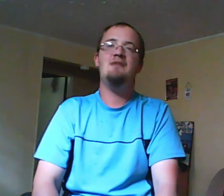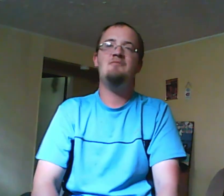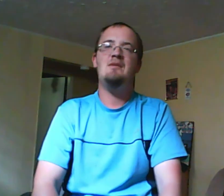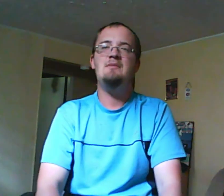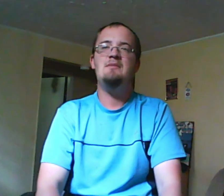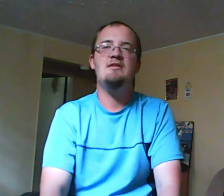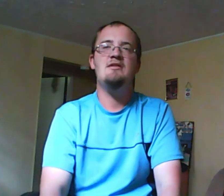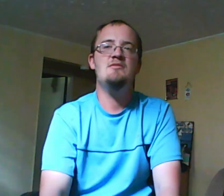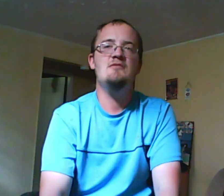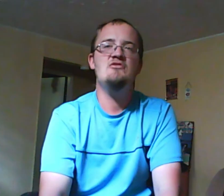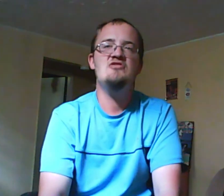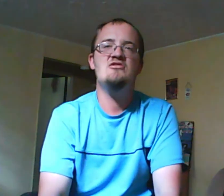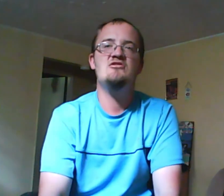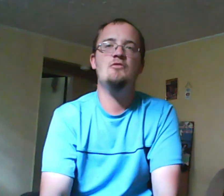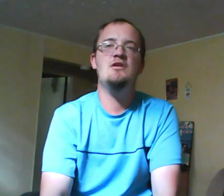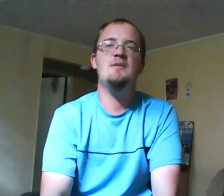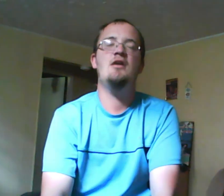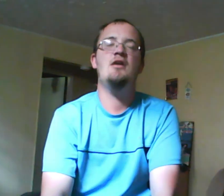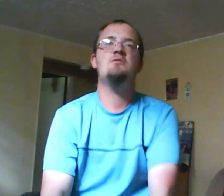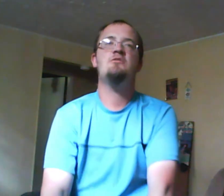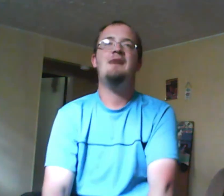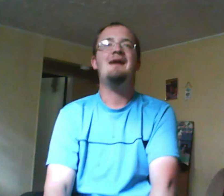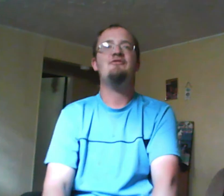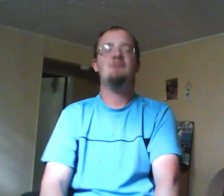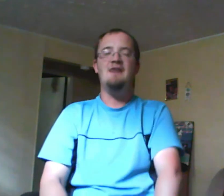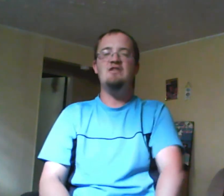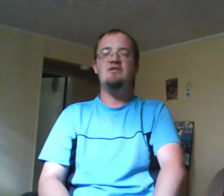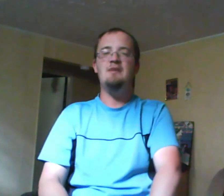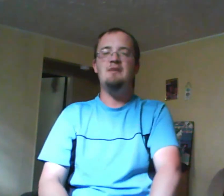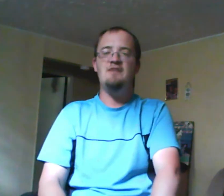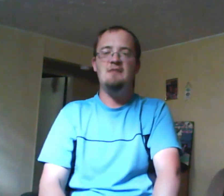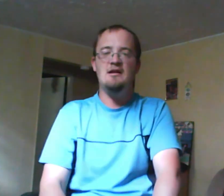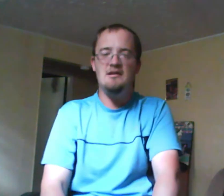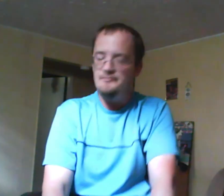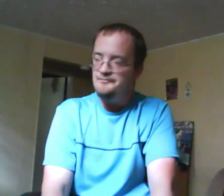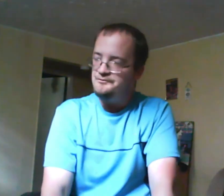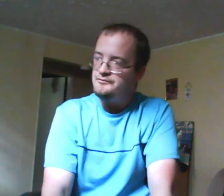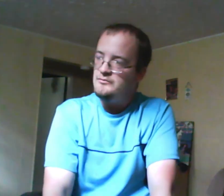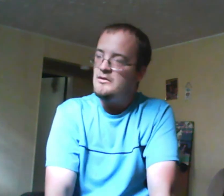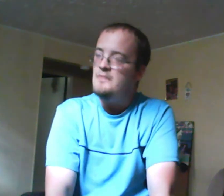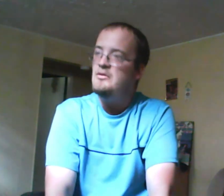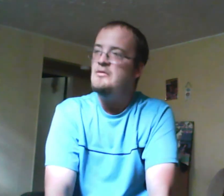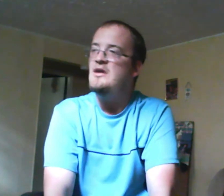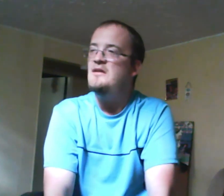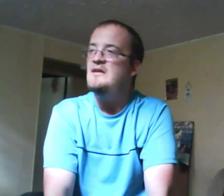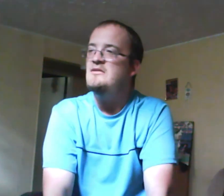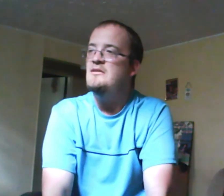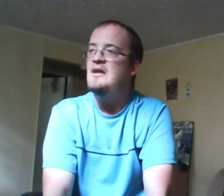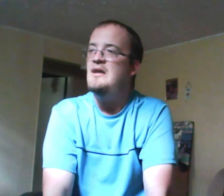thought that Simpson was just worried about Hollinsworth's rap I think so but fight me on it but regardless Maya becomes a feminist almost